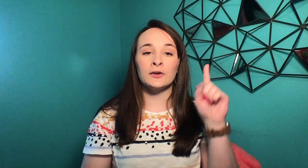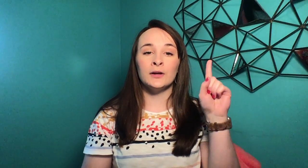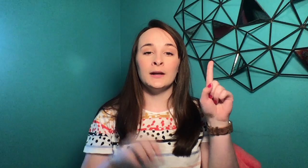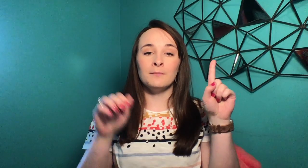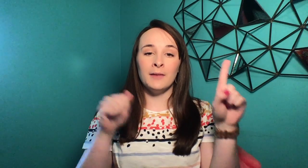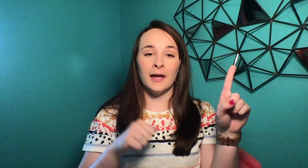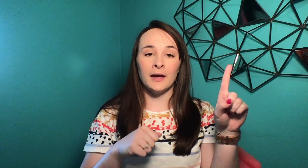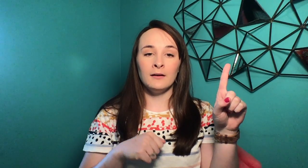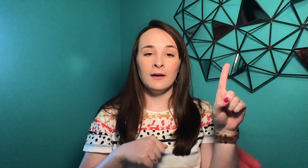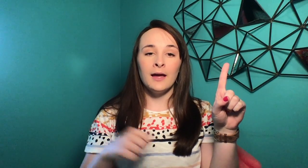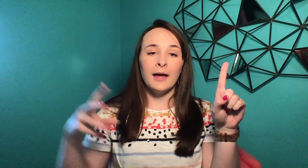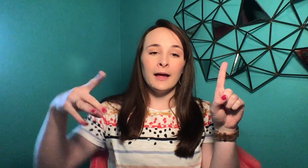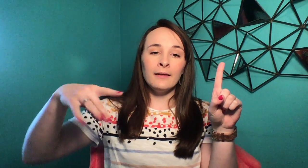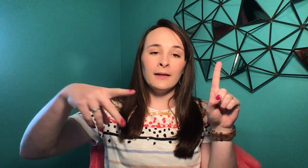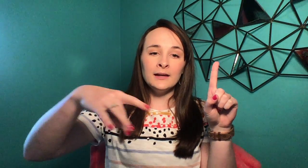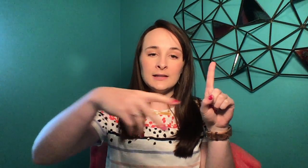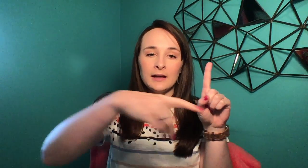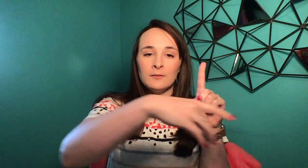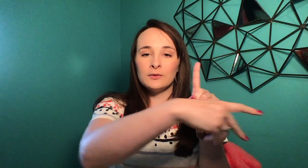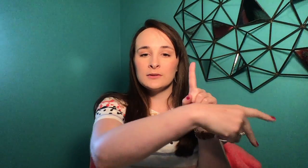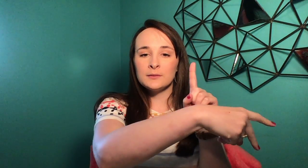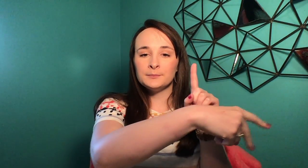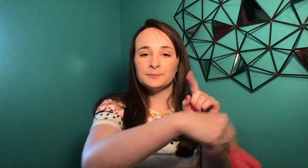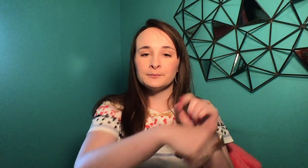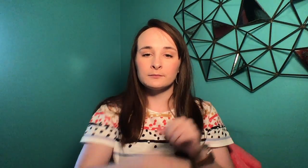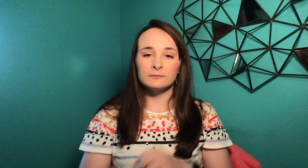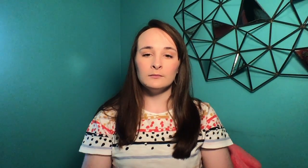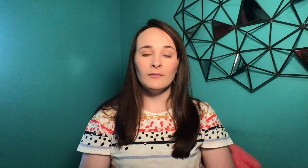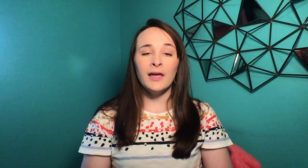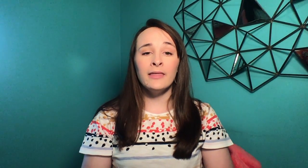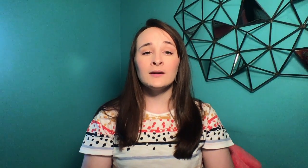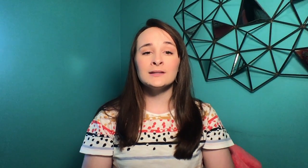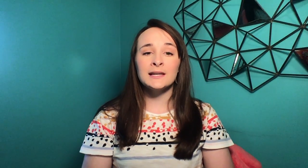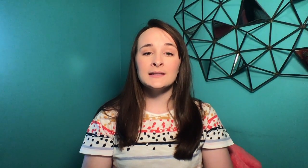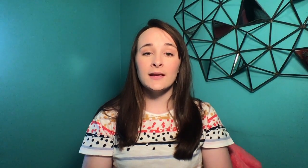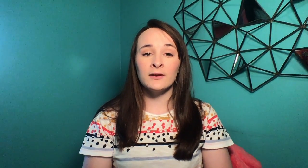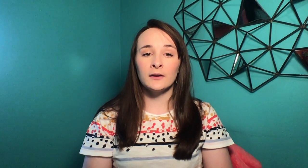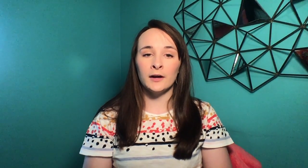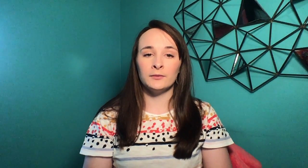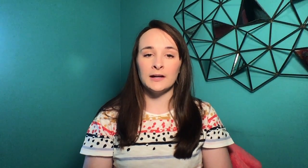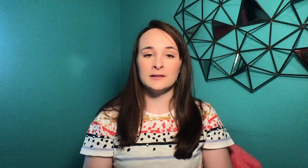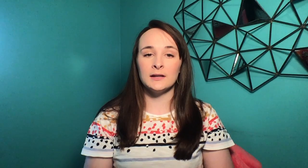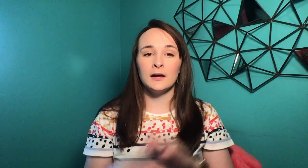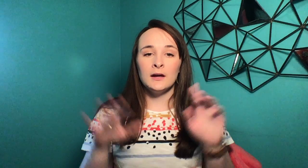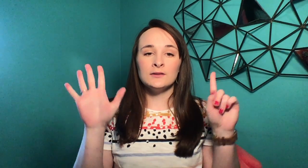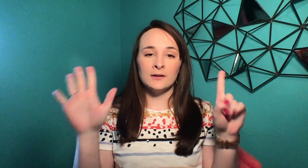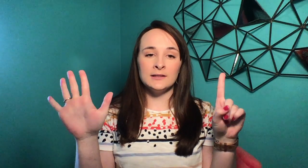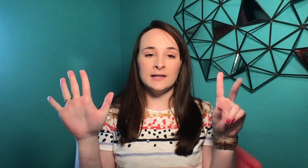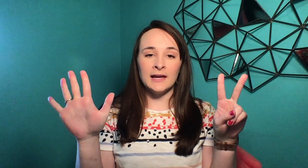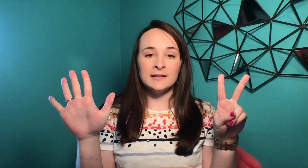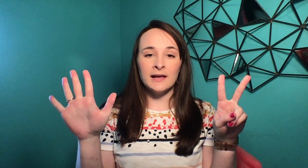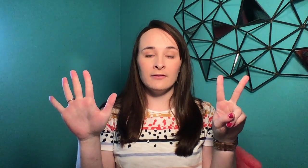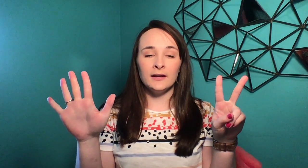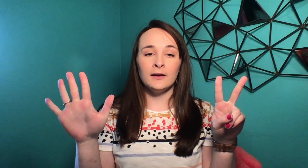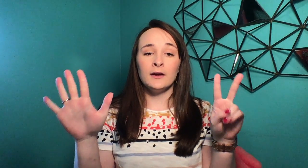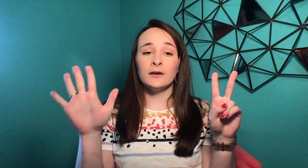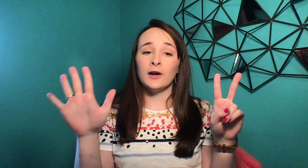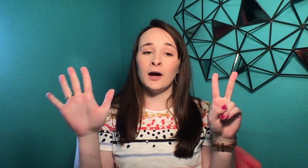created man and land animals. And then on day seven, God rested. So on day seven, God